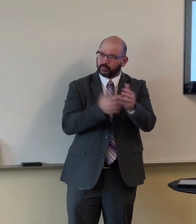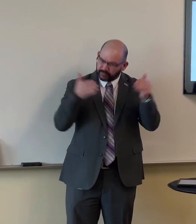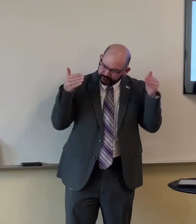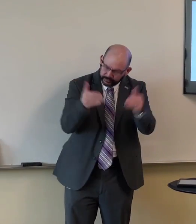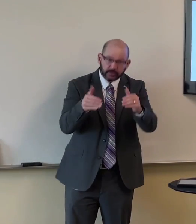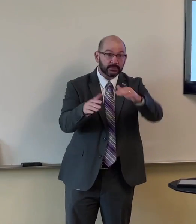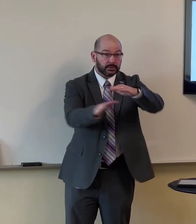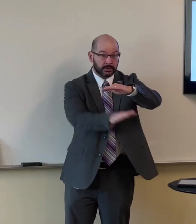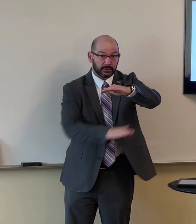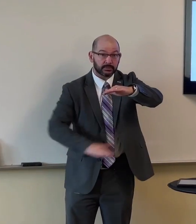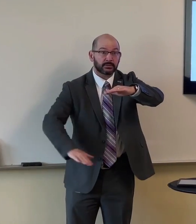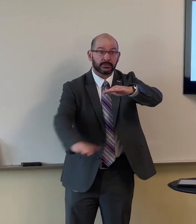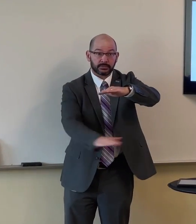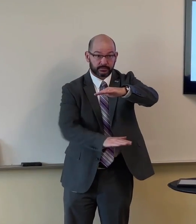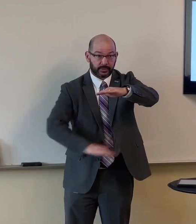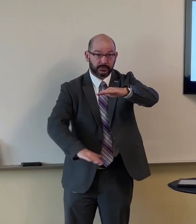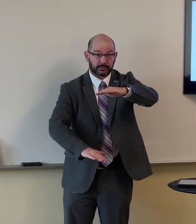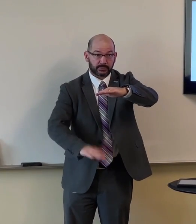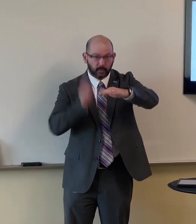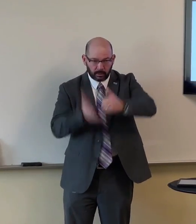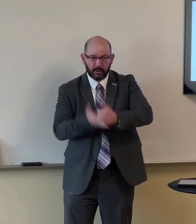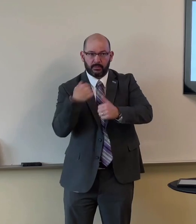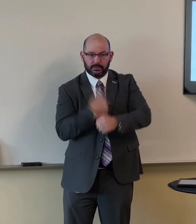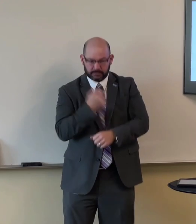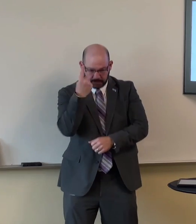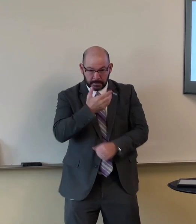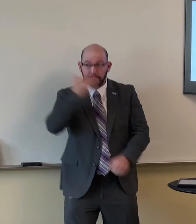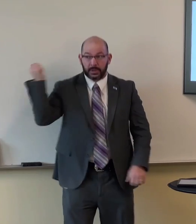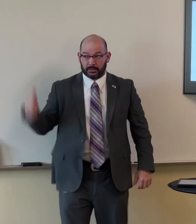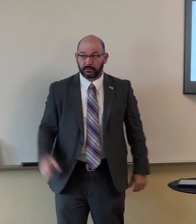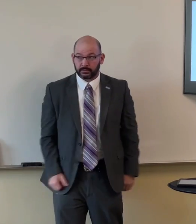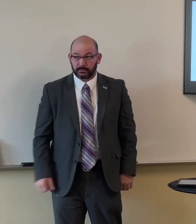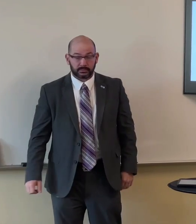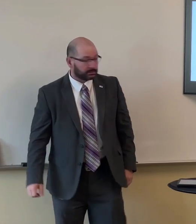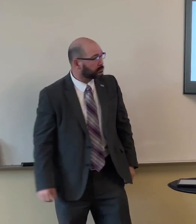And we want to focus on the basics, help us to understand better.